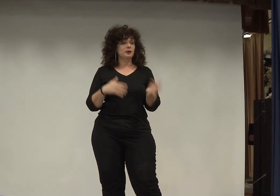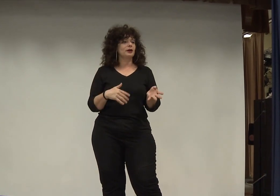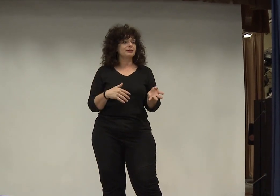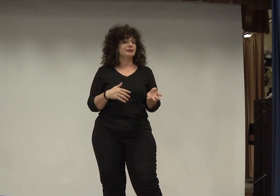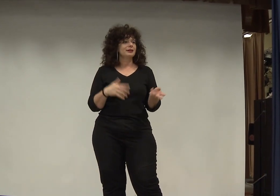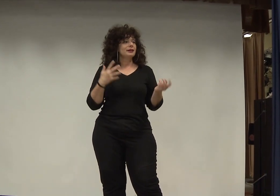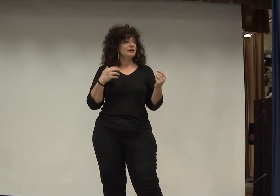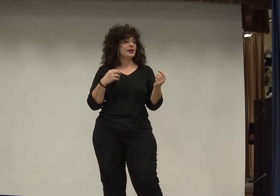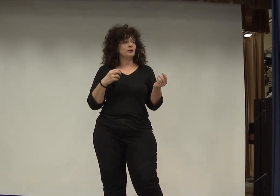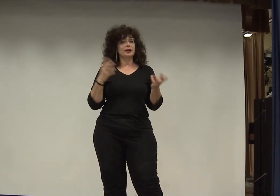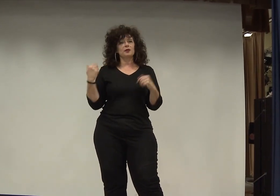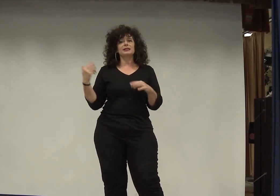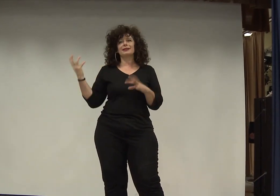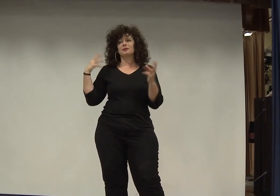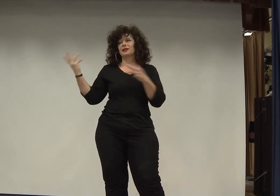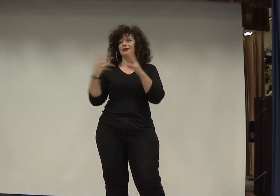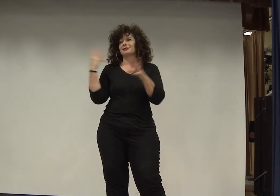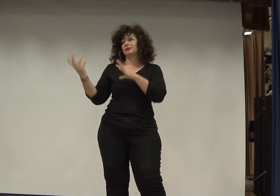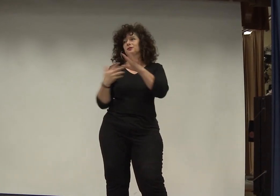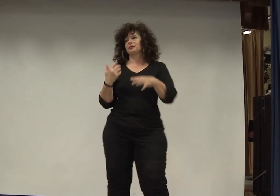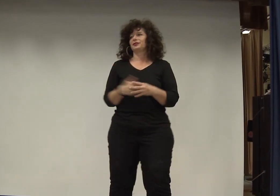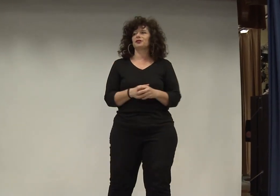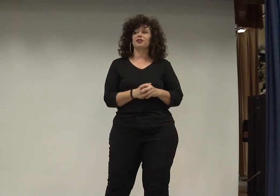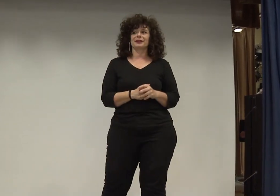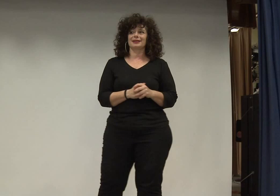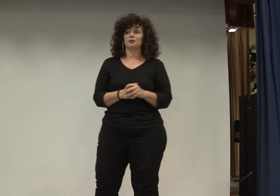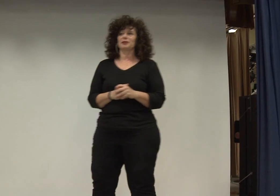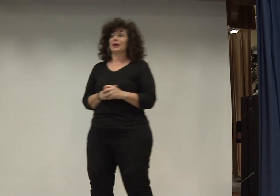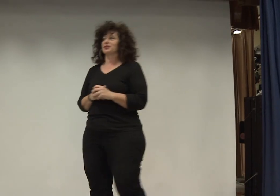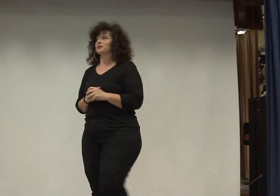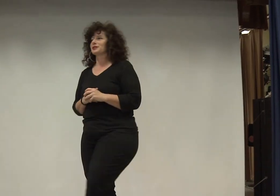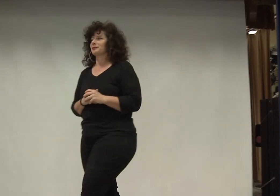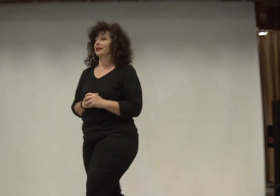the book, when they go to sleep, they get to figure things out with The Magic Music Man. Okay.